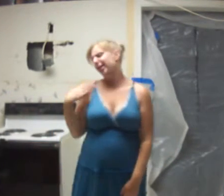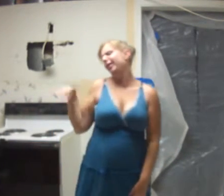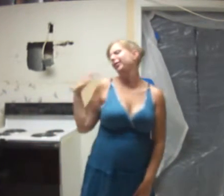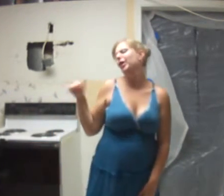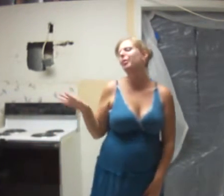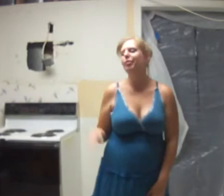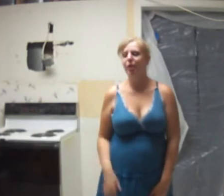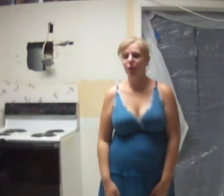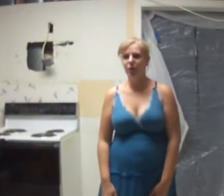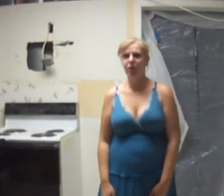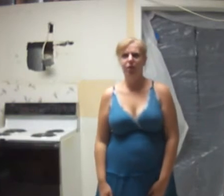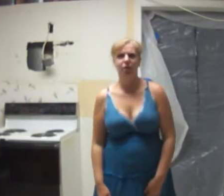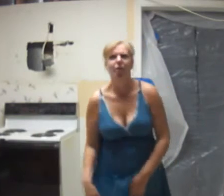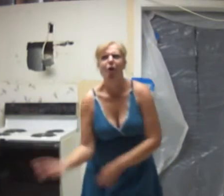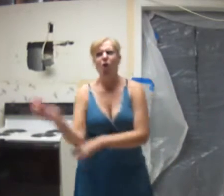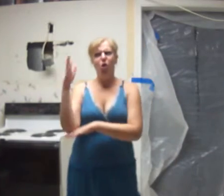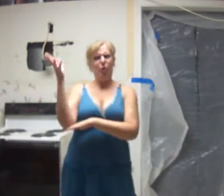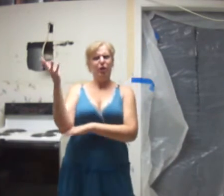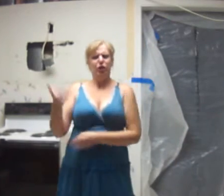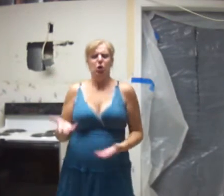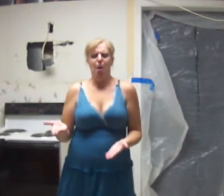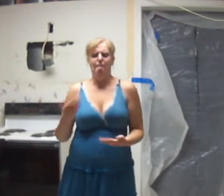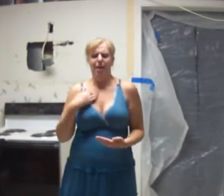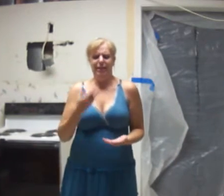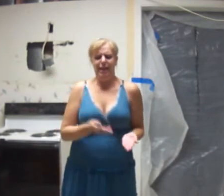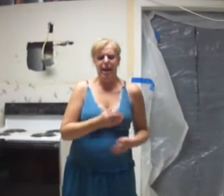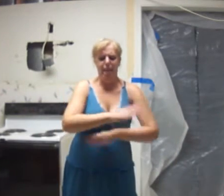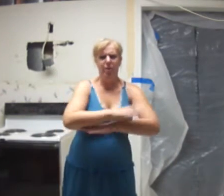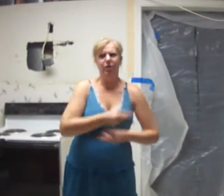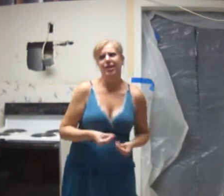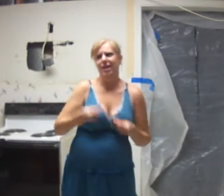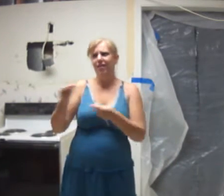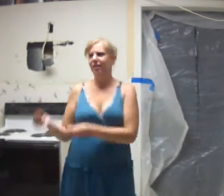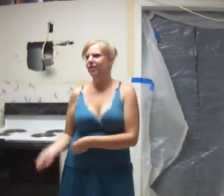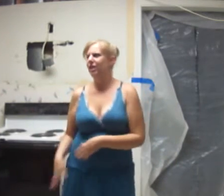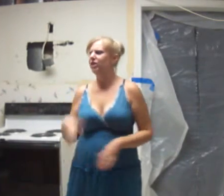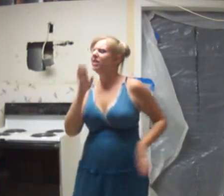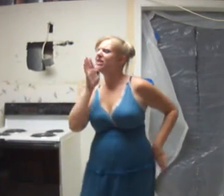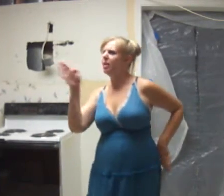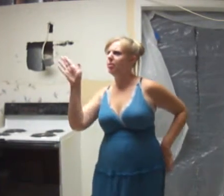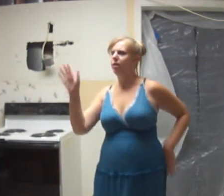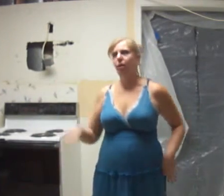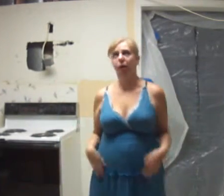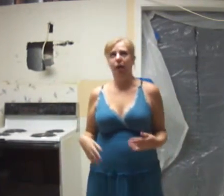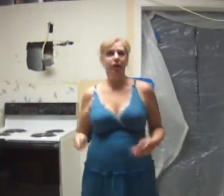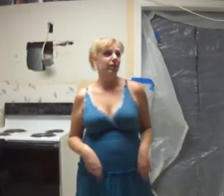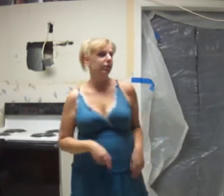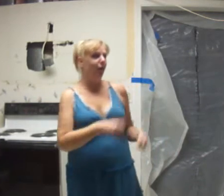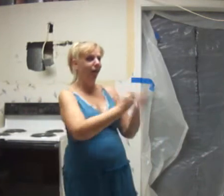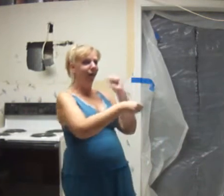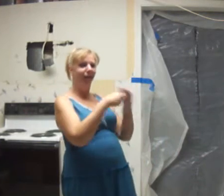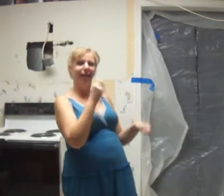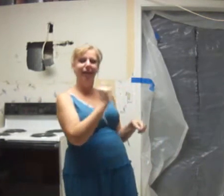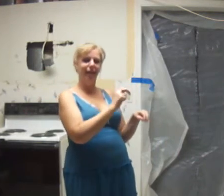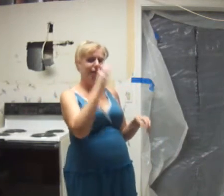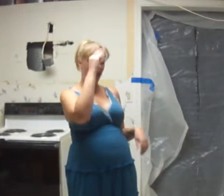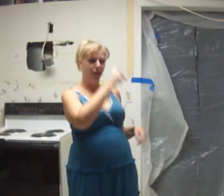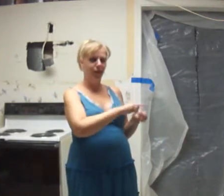Check my flow. The way I just took my table. I gave it to Jessica's room. I can't sell the liquid's wrong, boy.